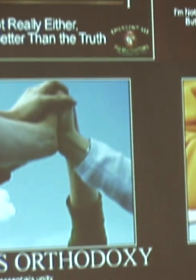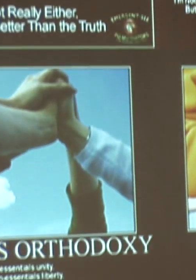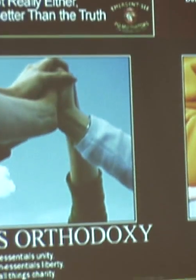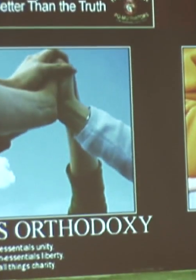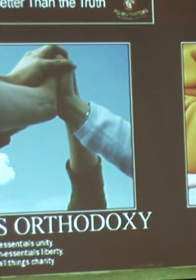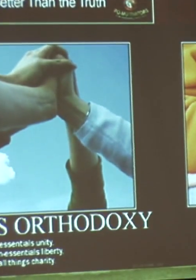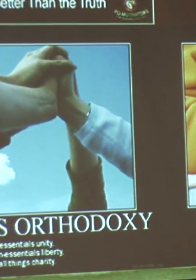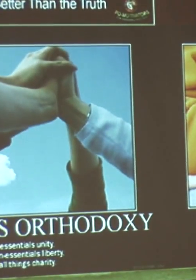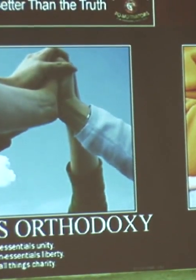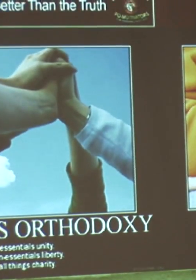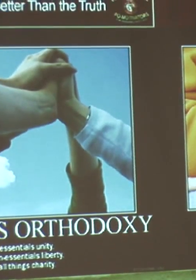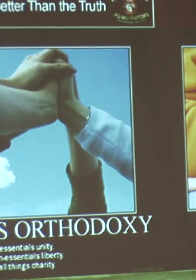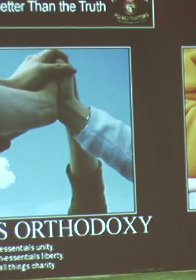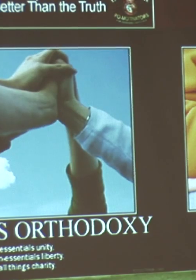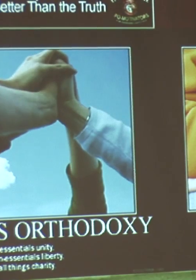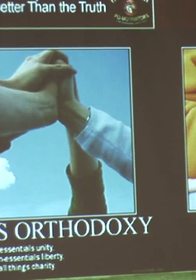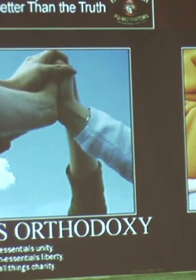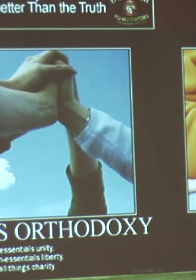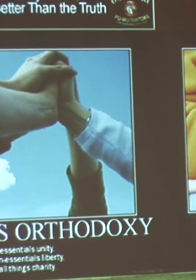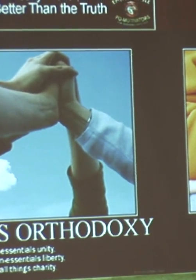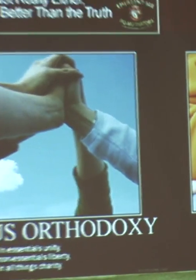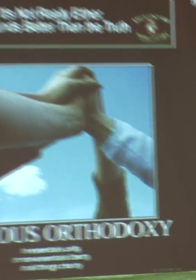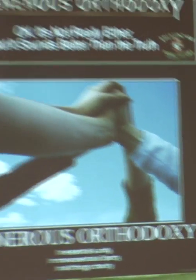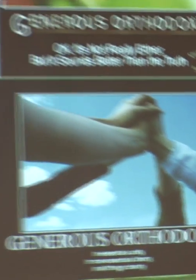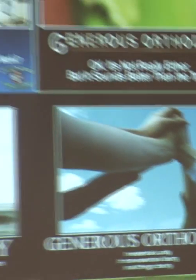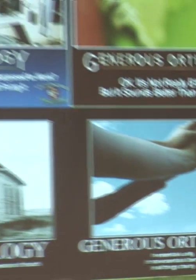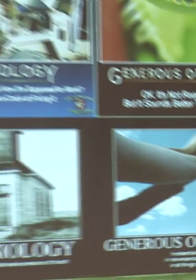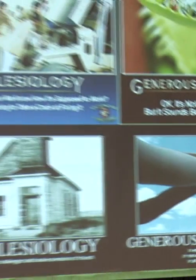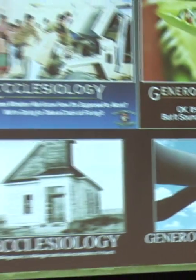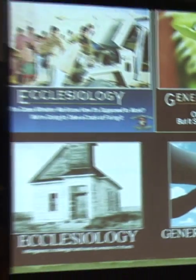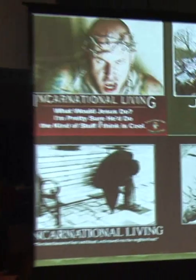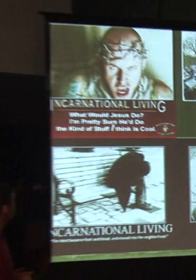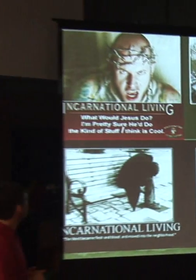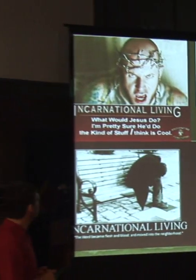too. Or humility. Trusting God.